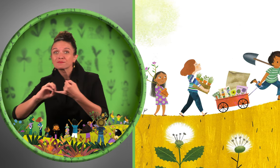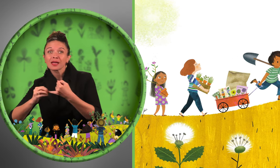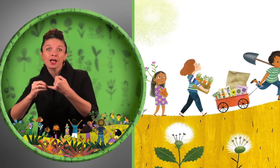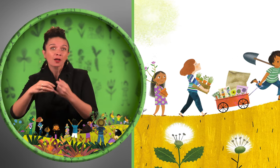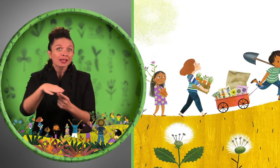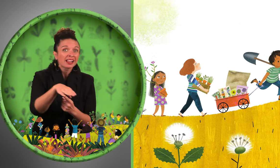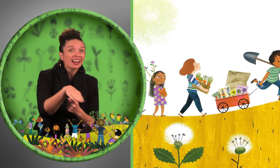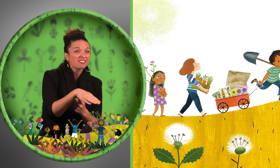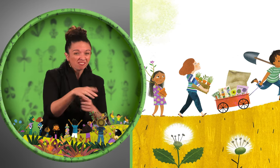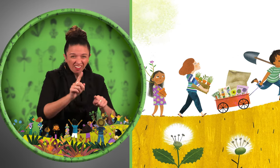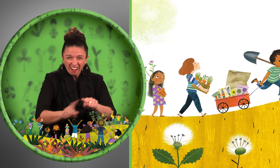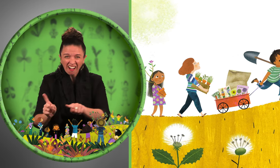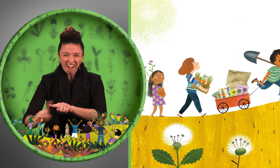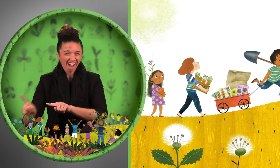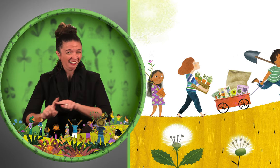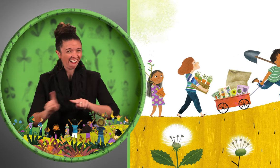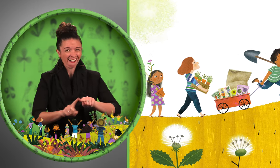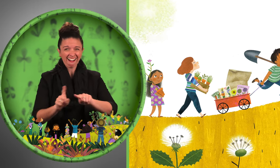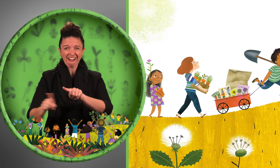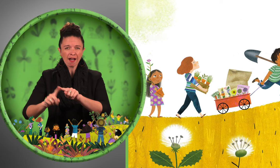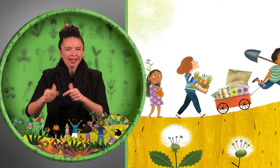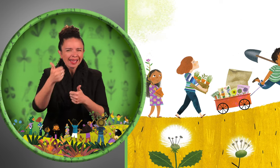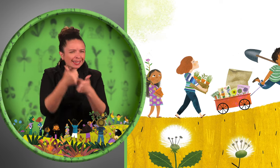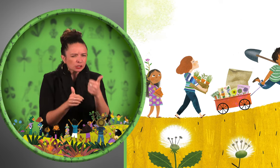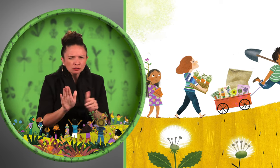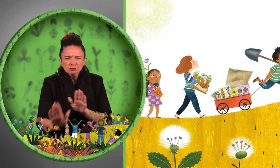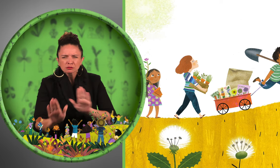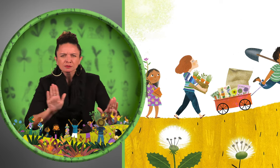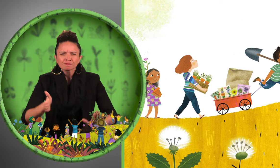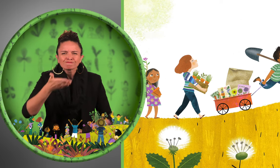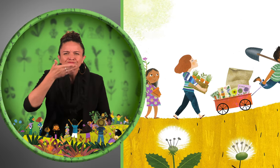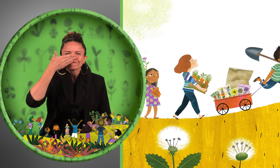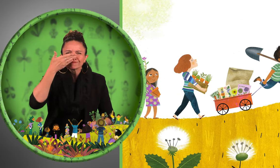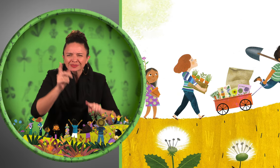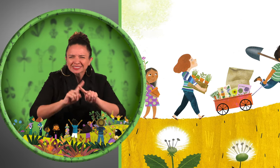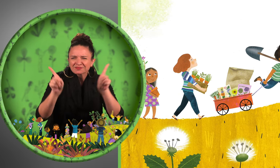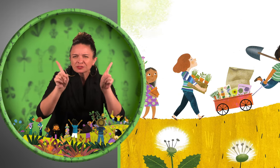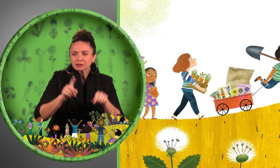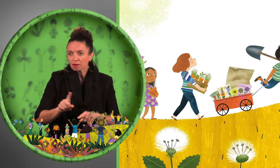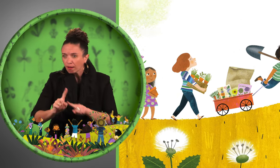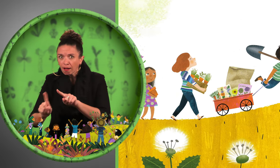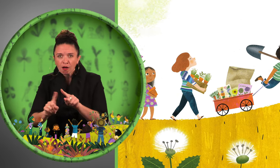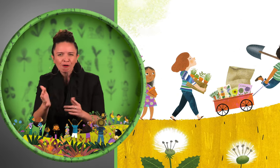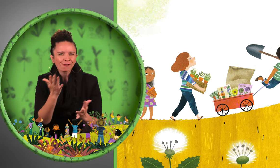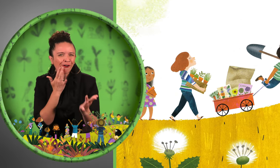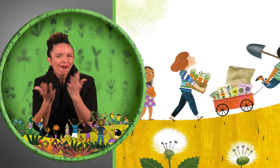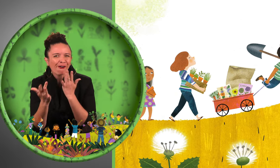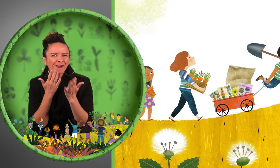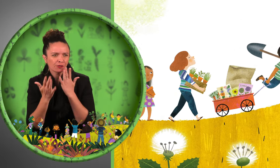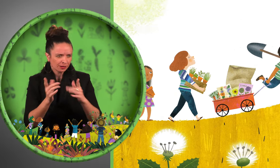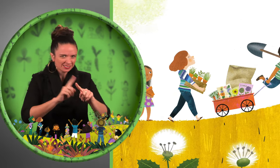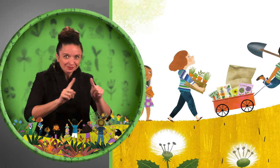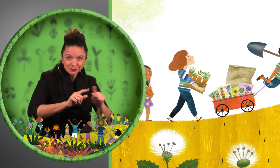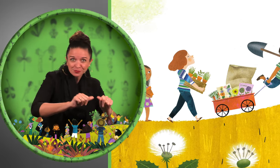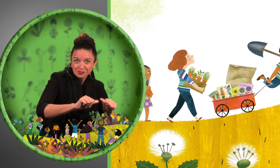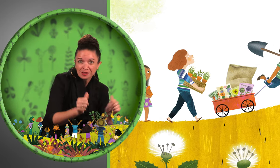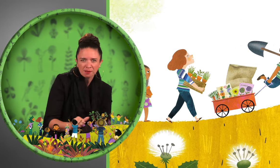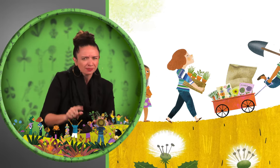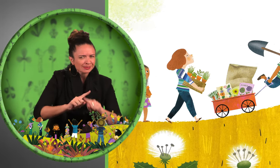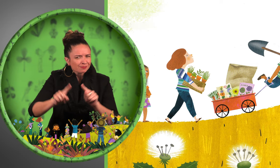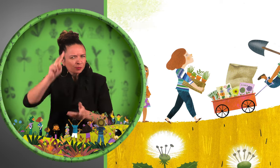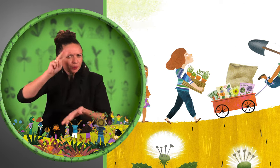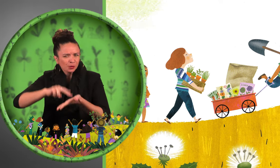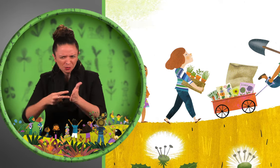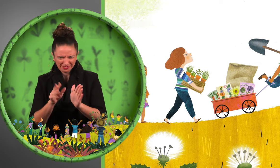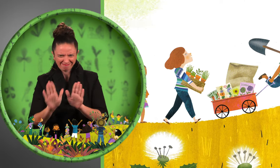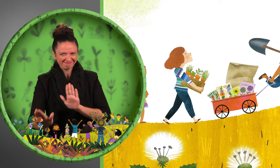places. Thousands of plants bloom together. But every flower, every berry, and every